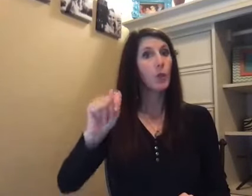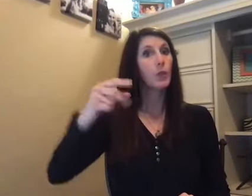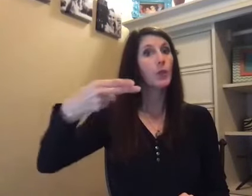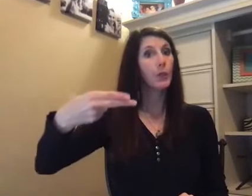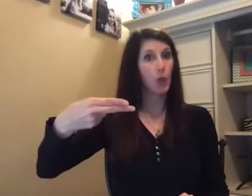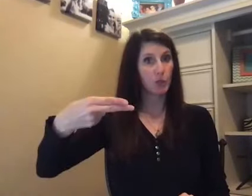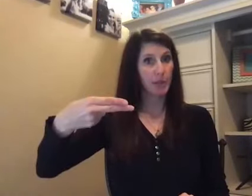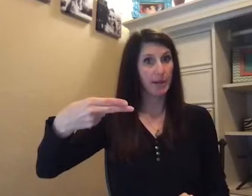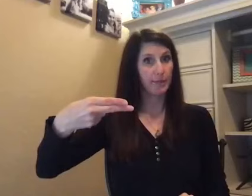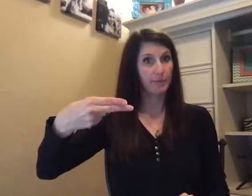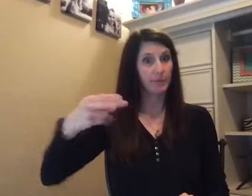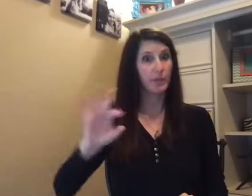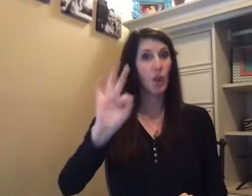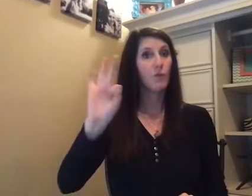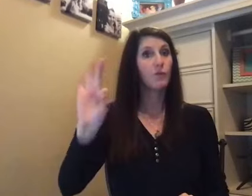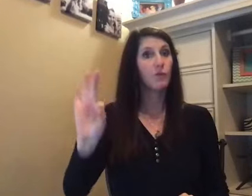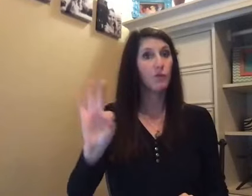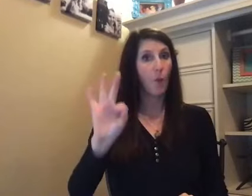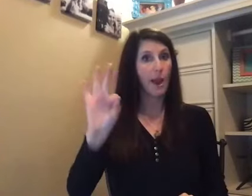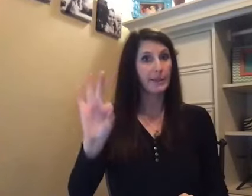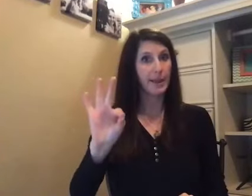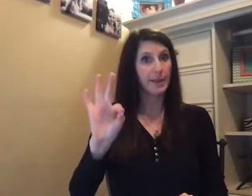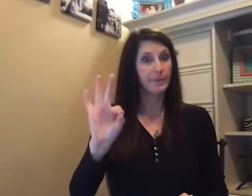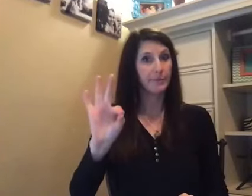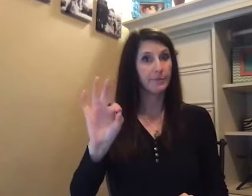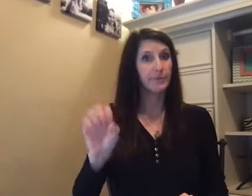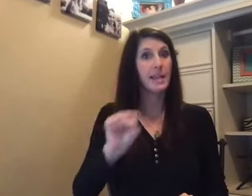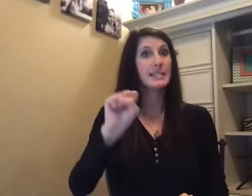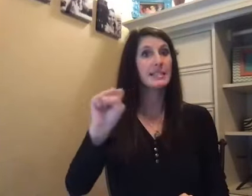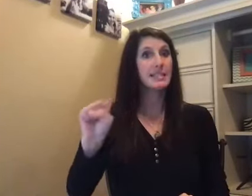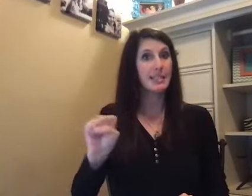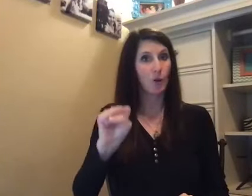Thursday. Friday. Saturday.